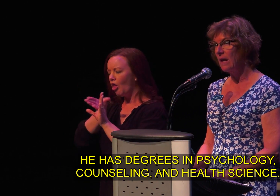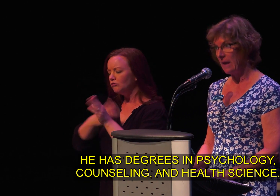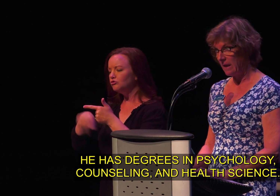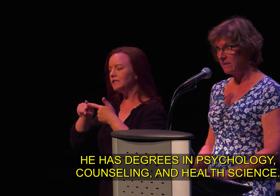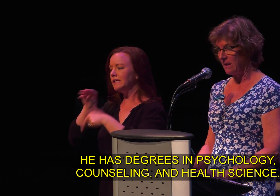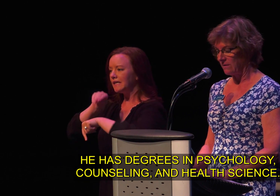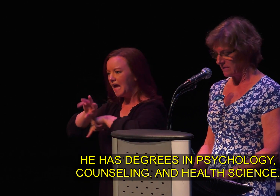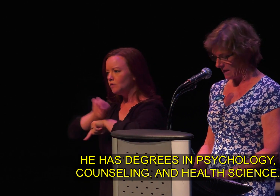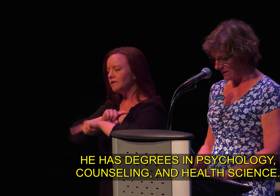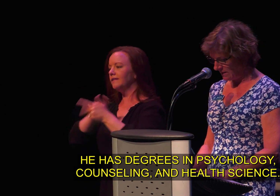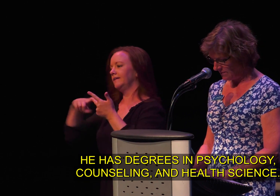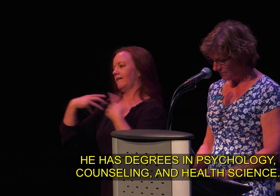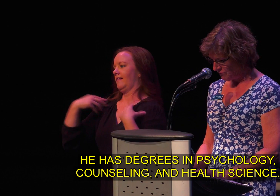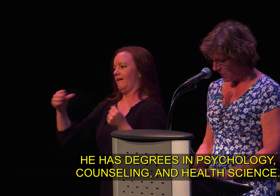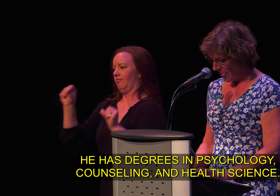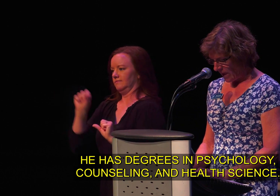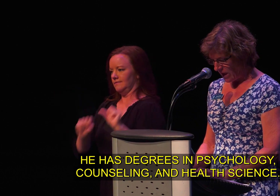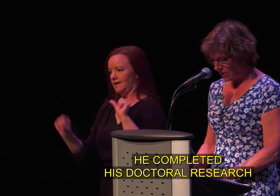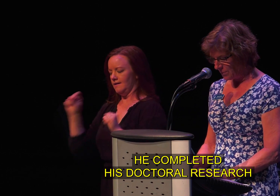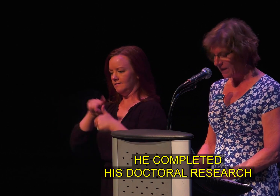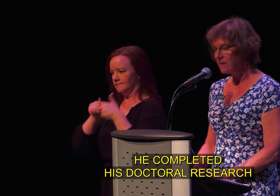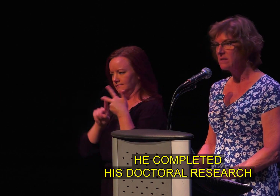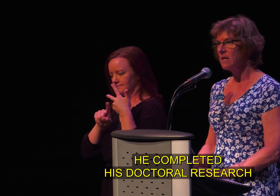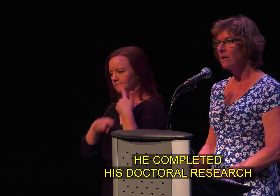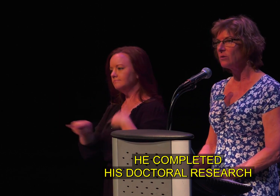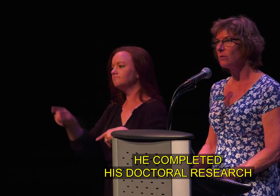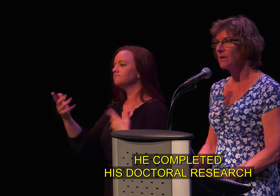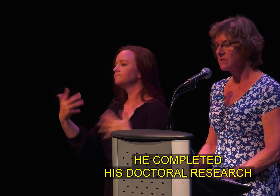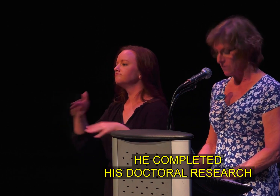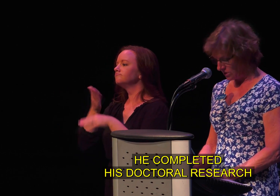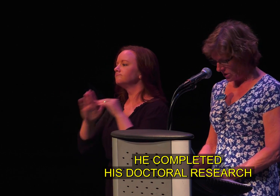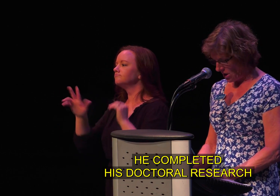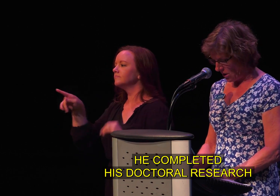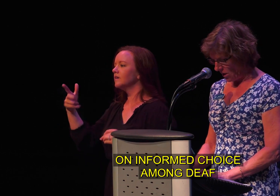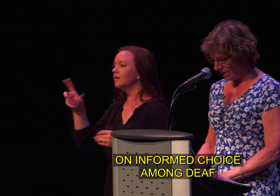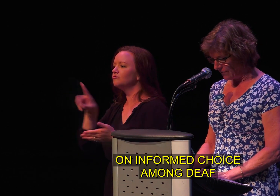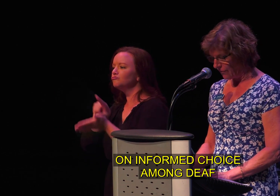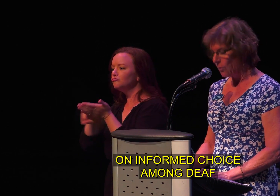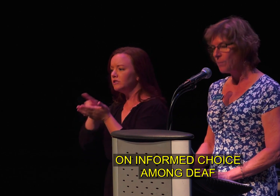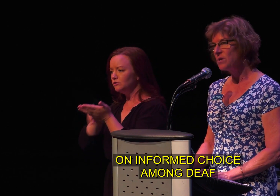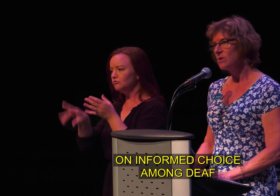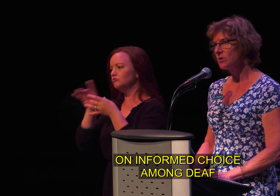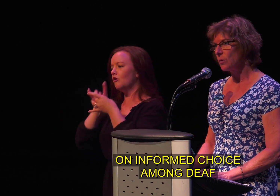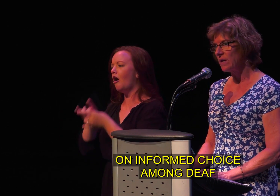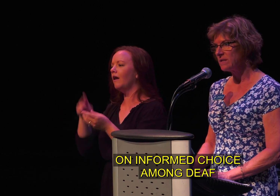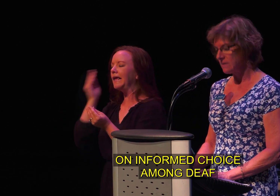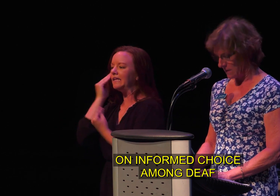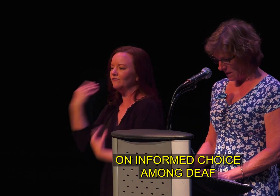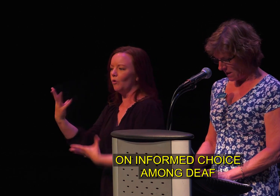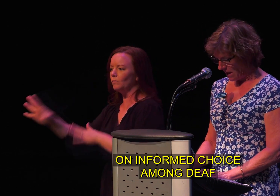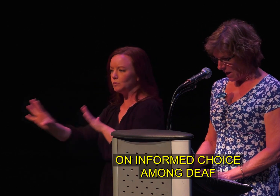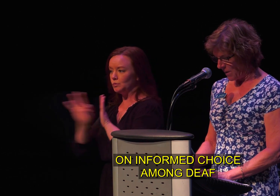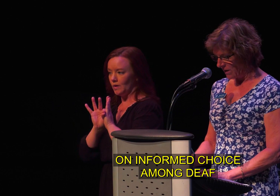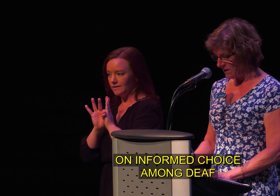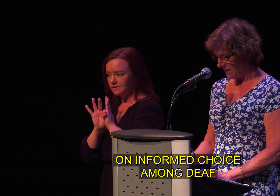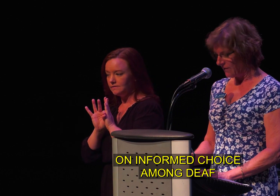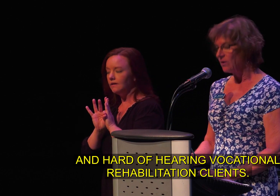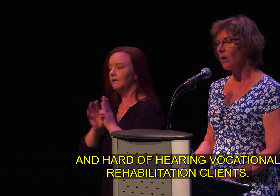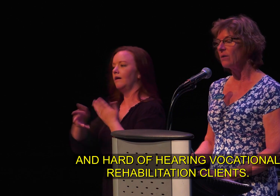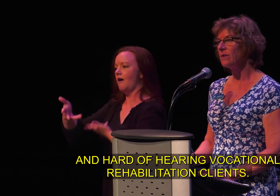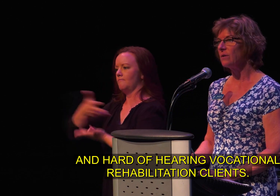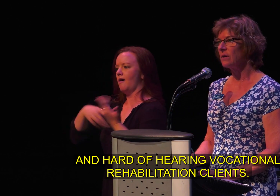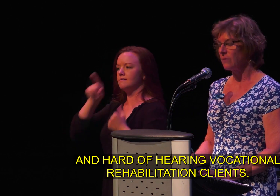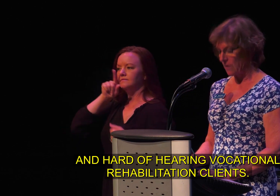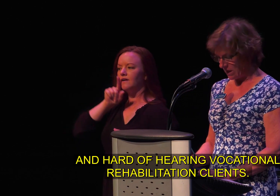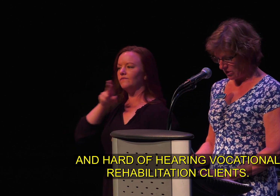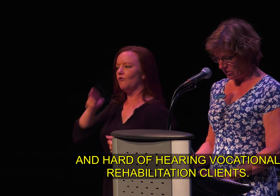counseling, and health science. He completed his doctoral research on informed choice among deaf